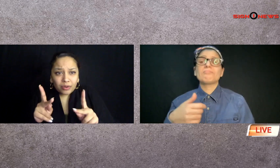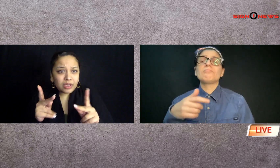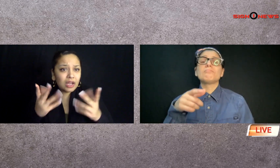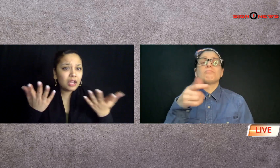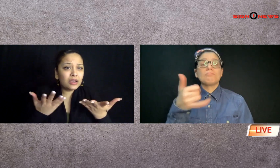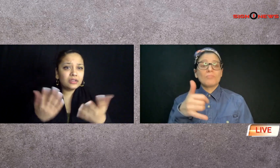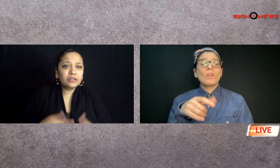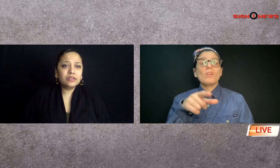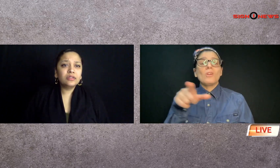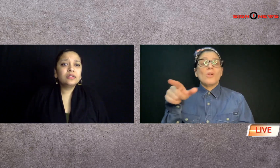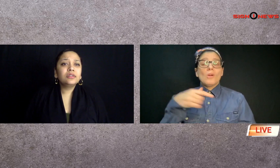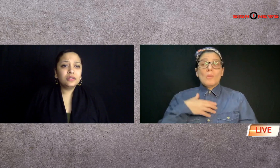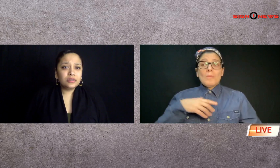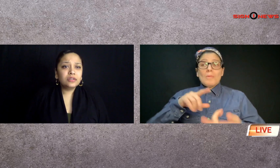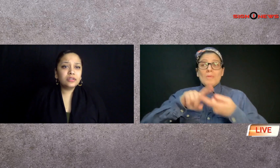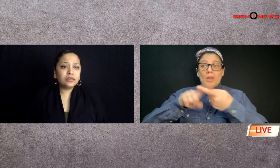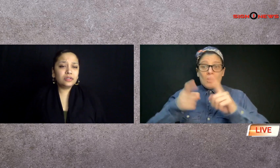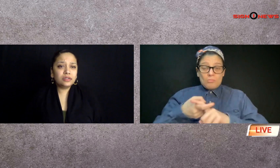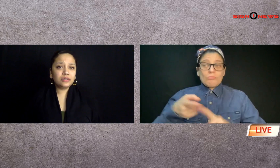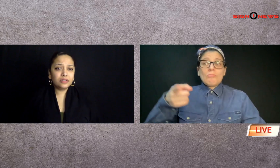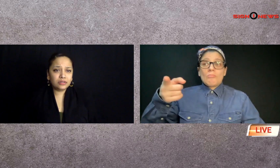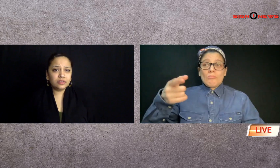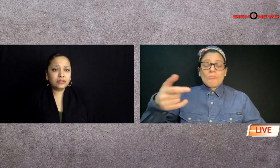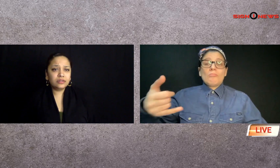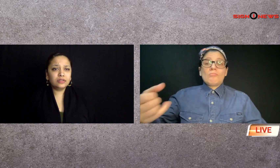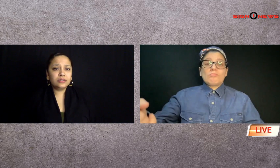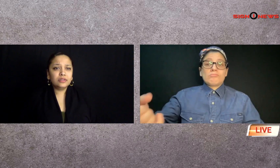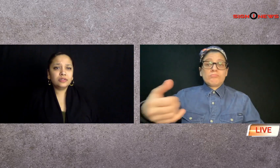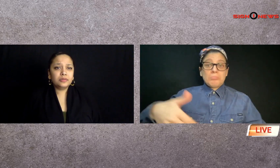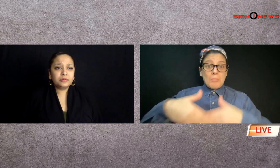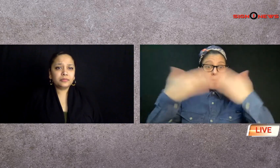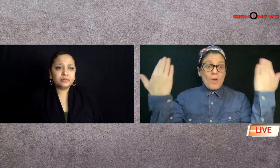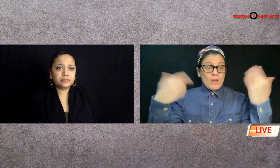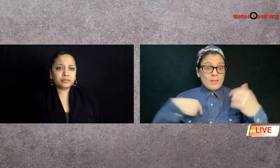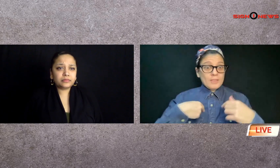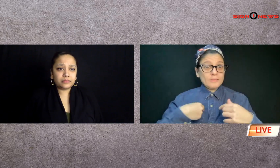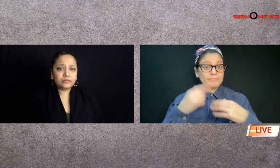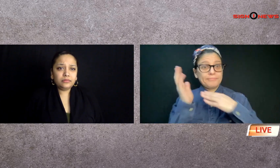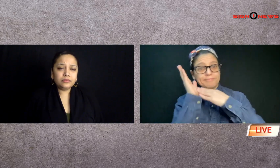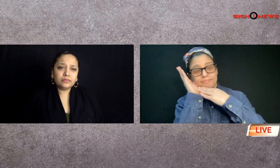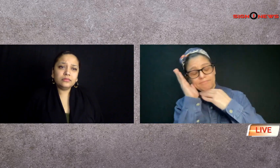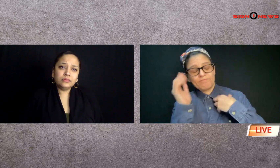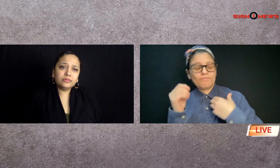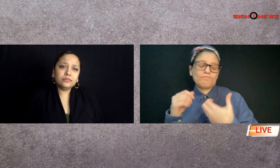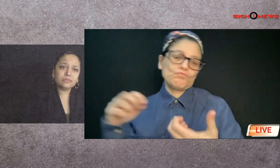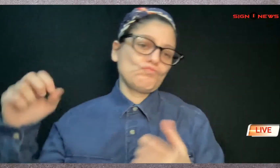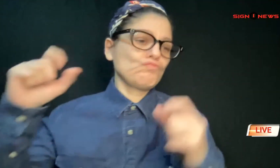this morning when I was sleep